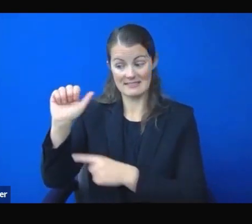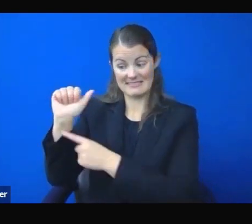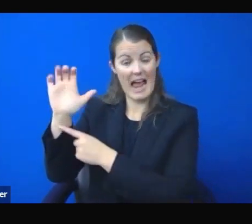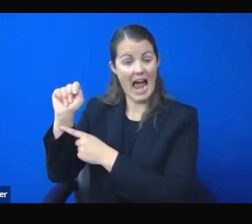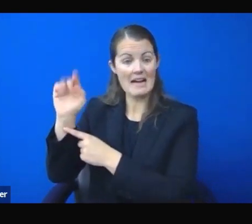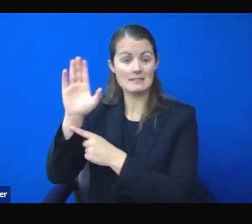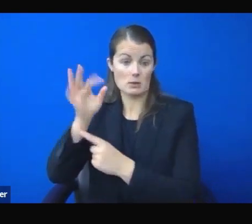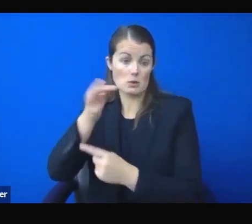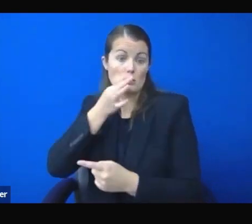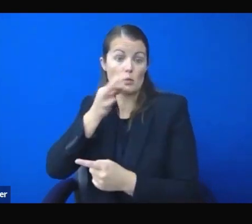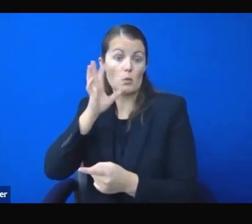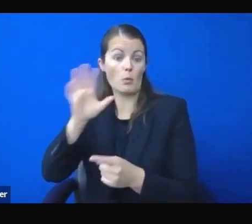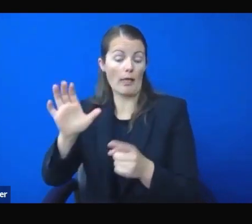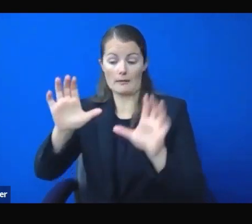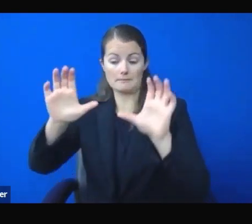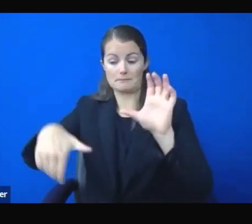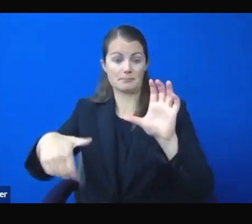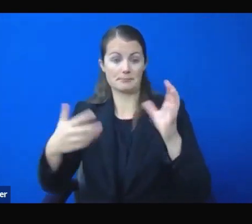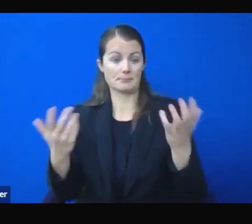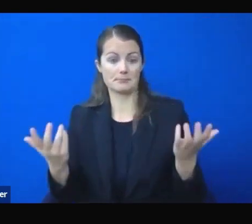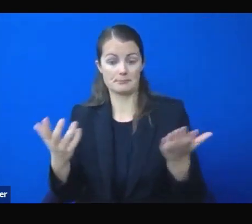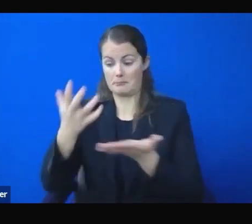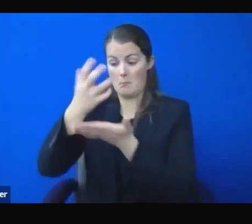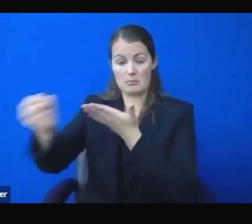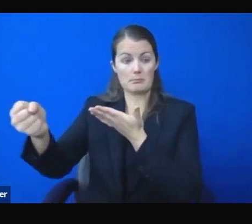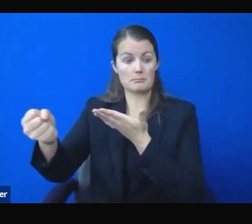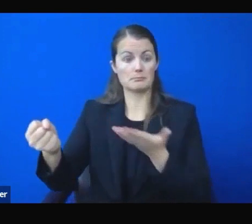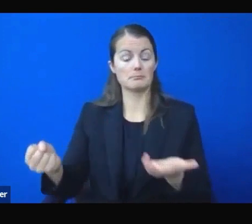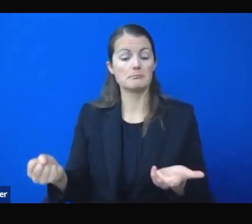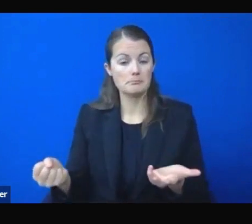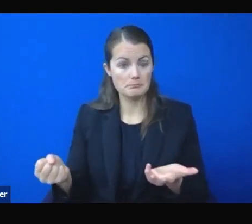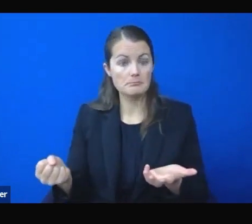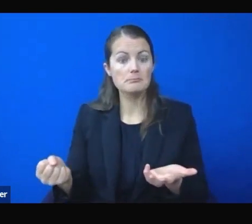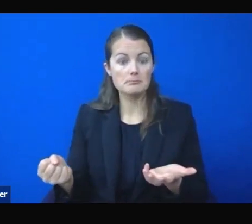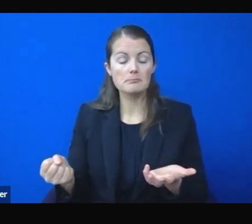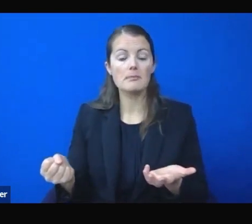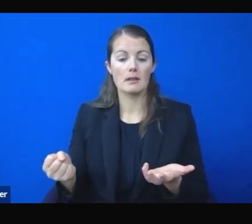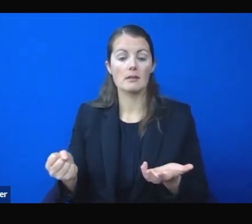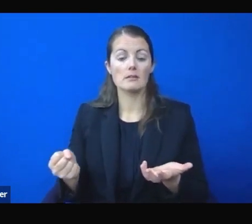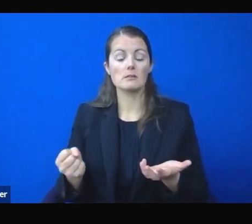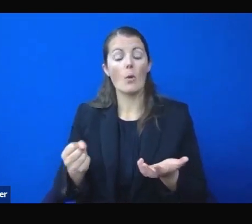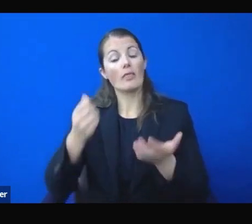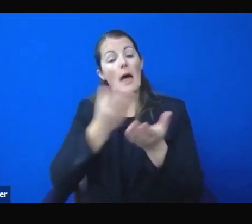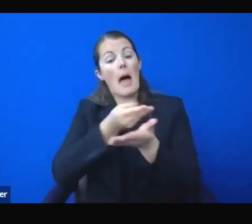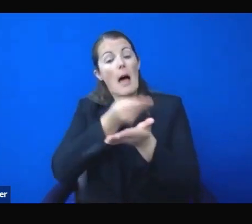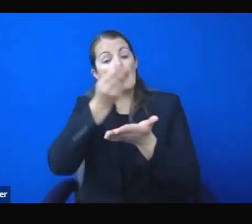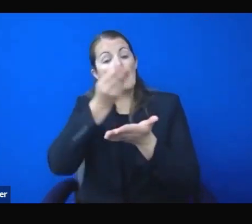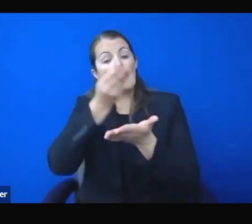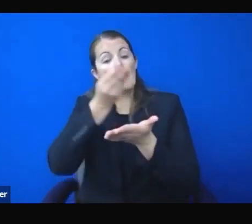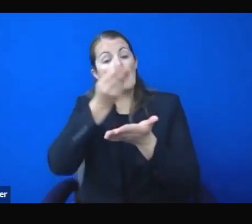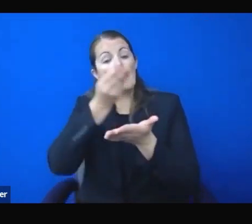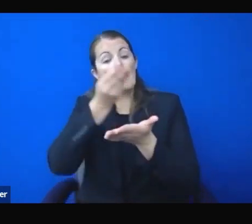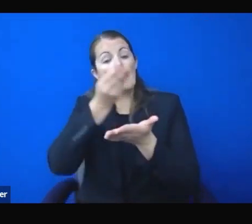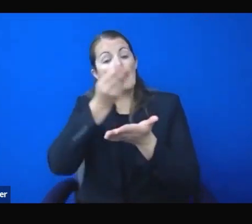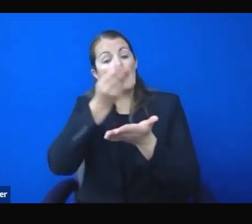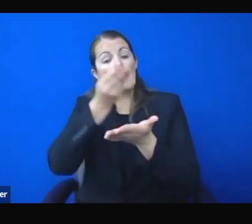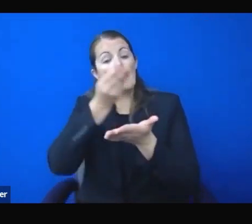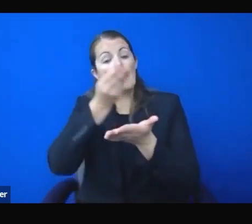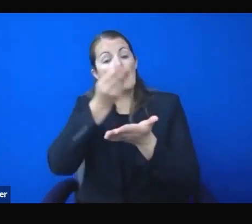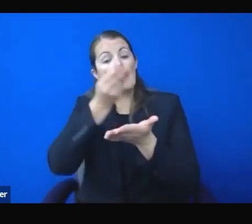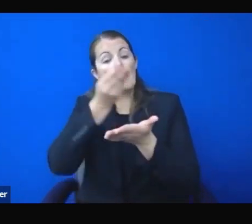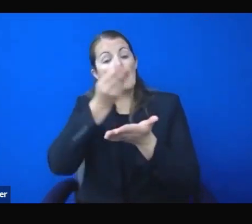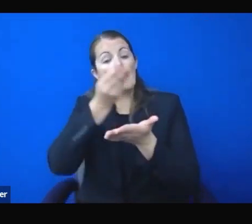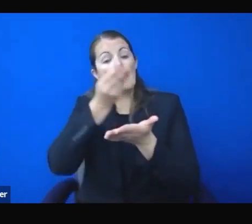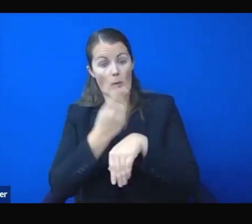by state and local governments to assist the veterans directly will have to stop in a couple of weeks. According to one of our state economists,